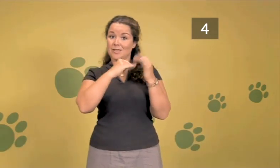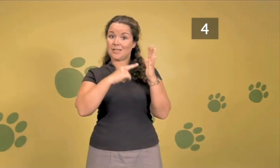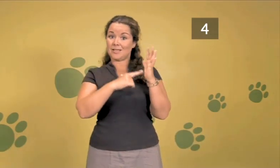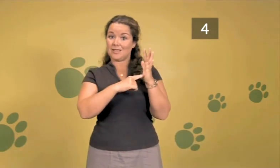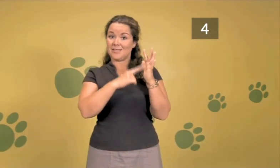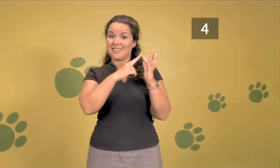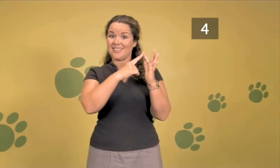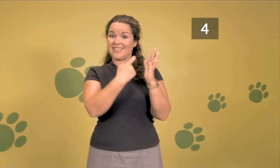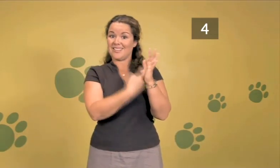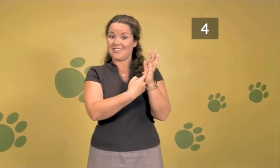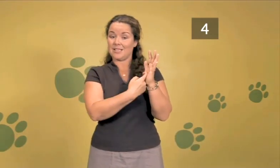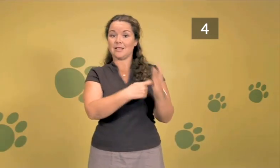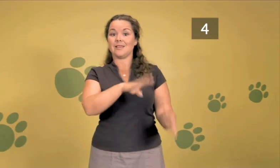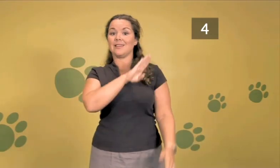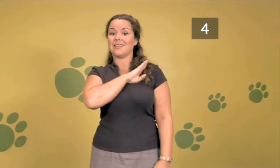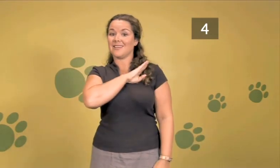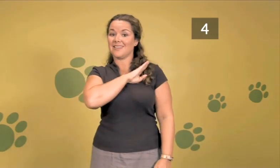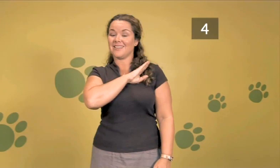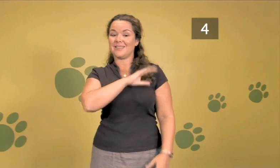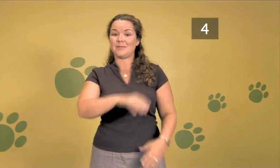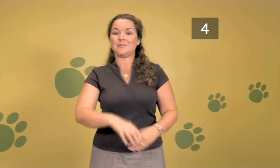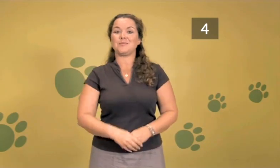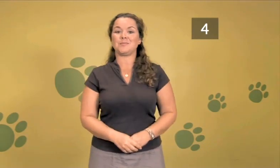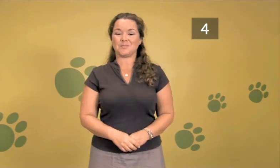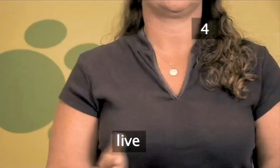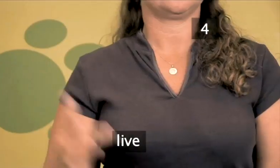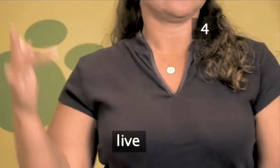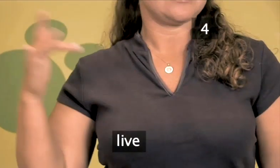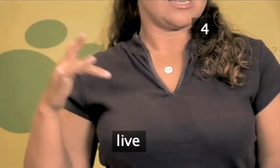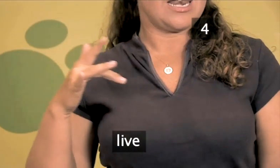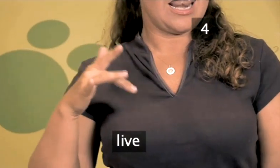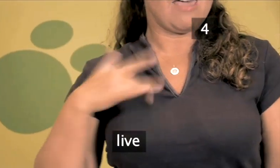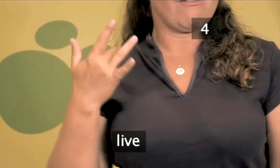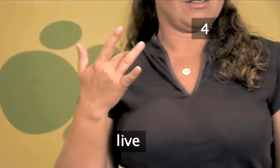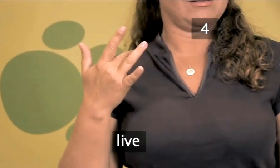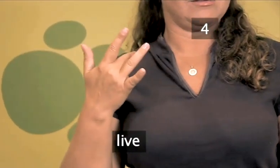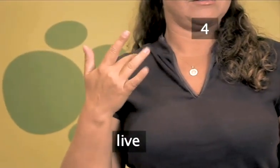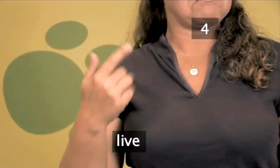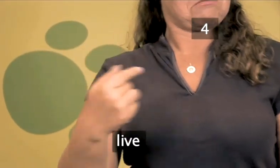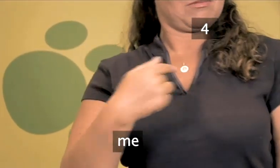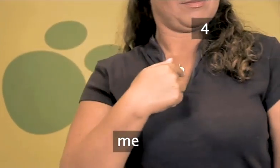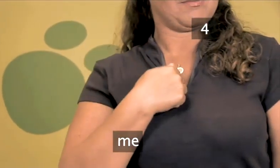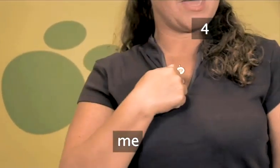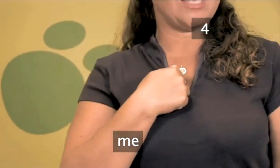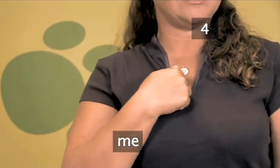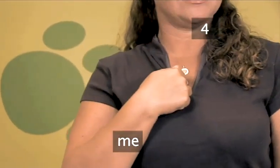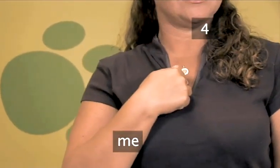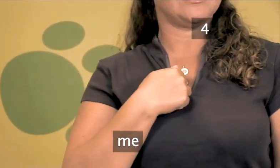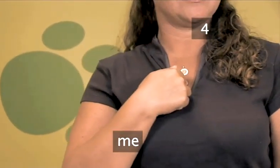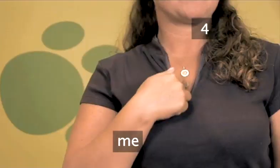I live in Worcester Park I live